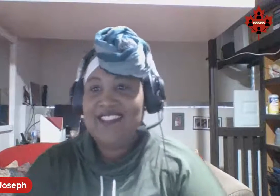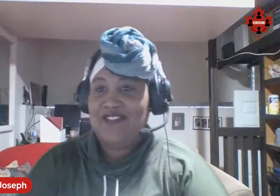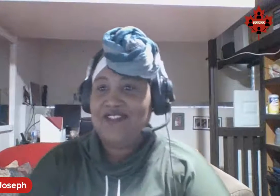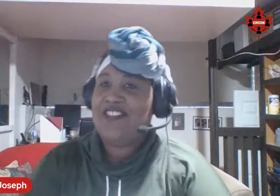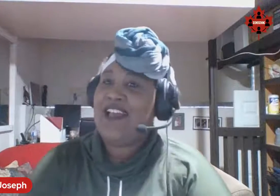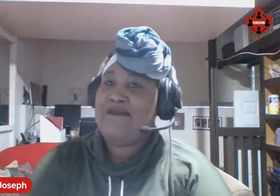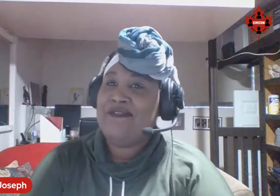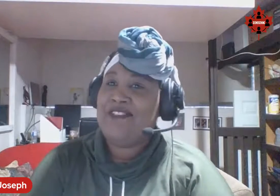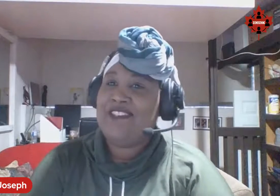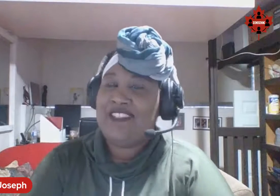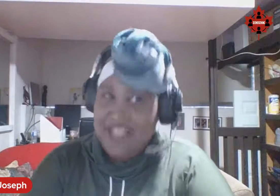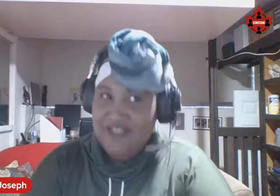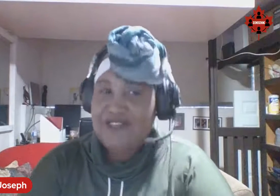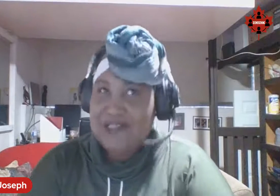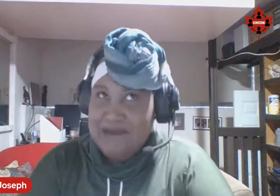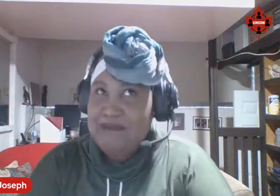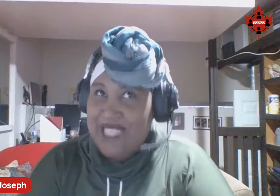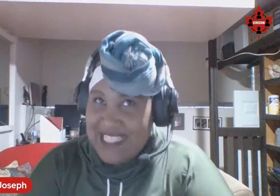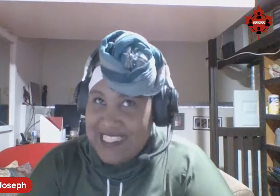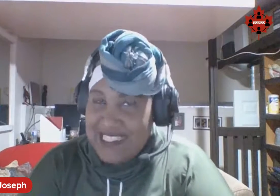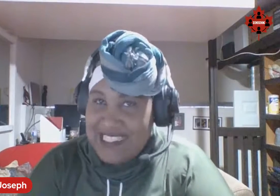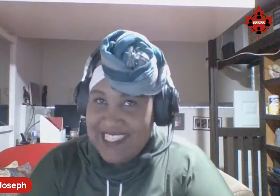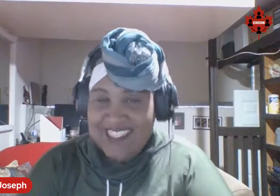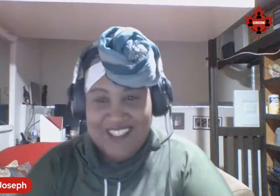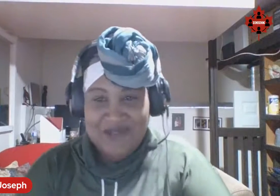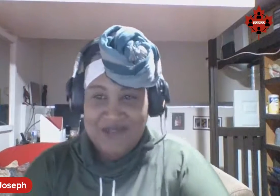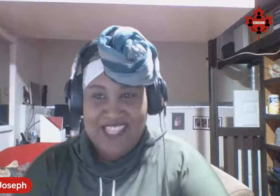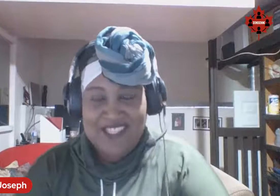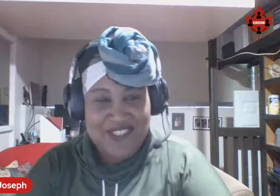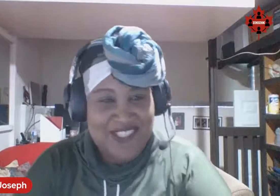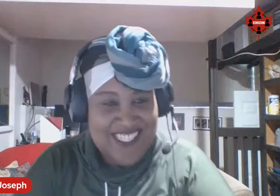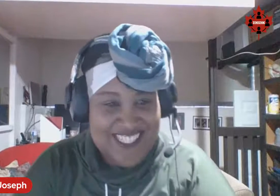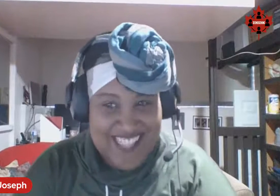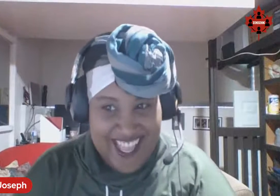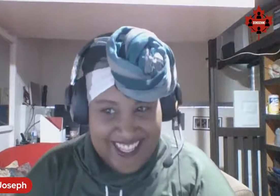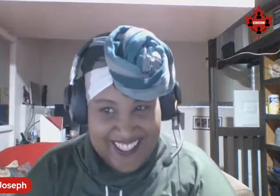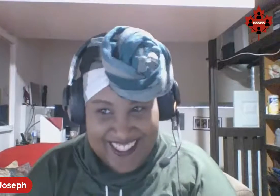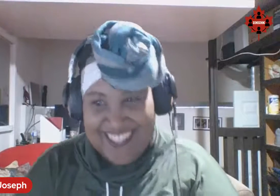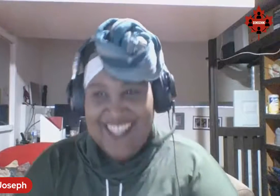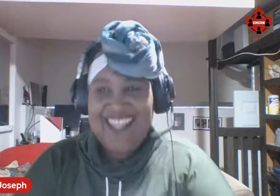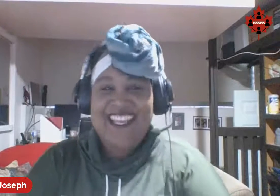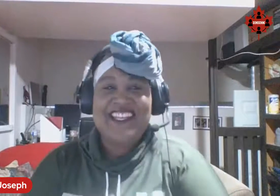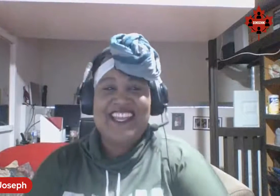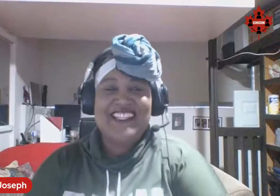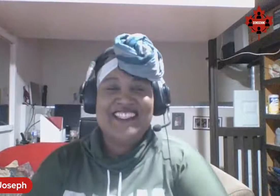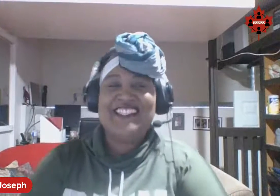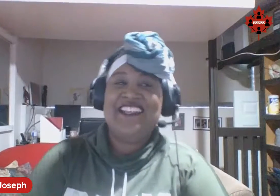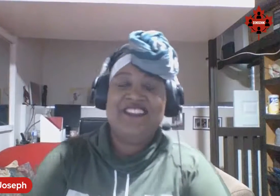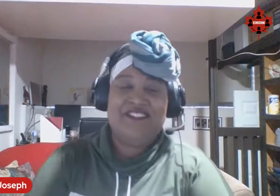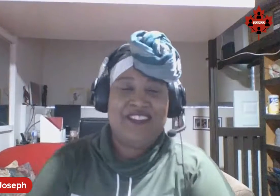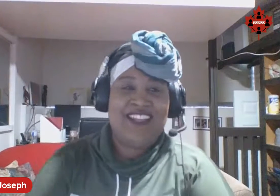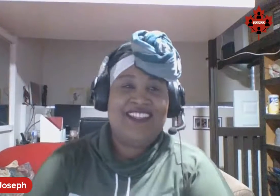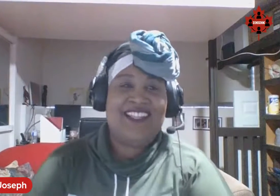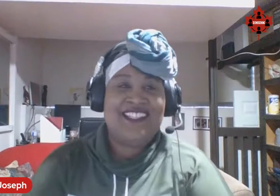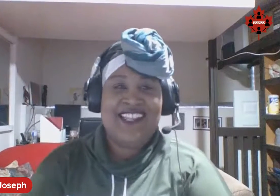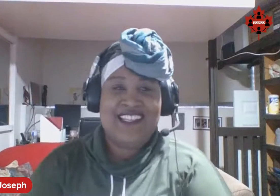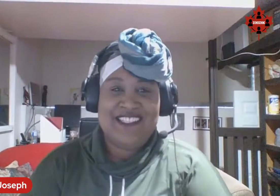Deaflympics, ooh, that's a doozy to say, in 1993, 1997,